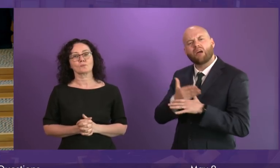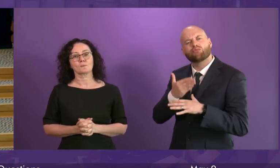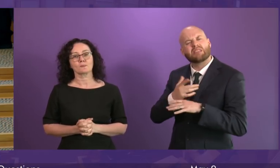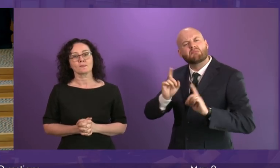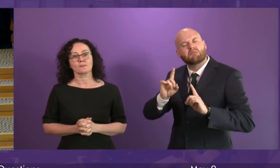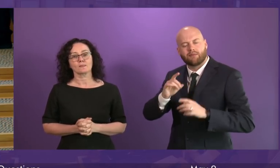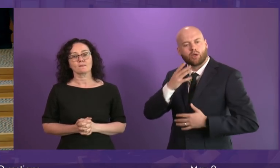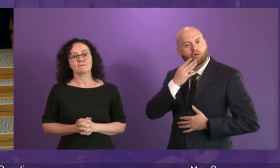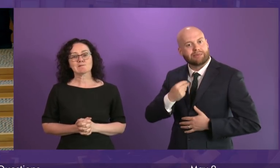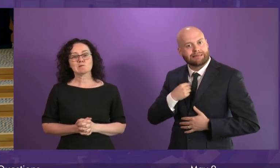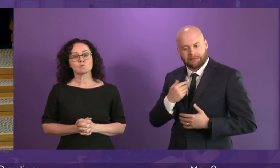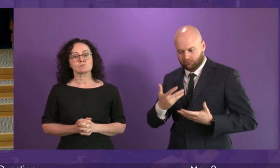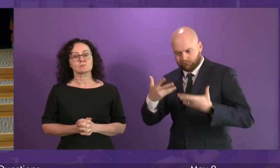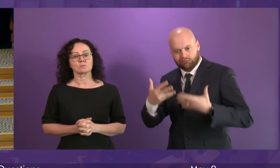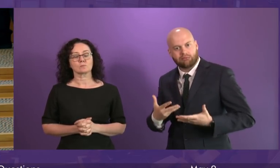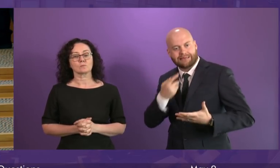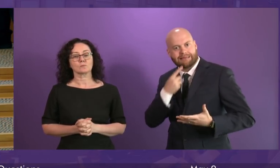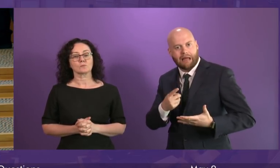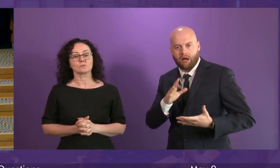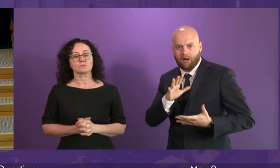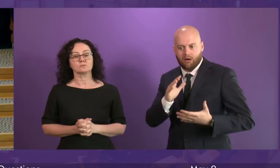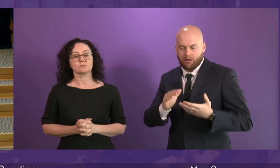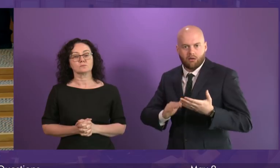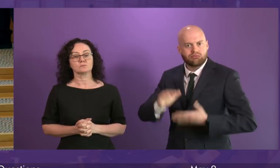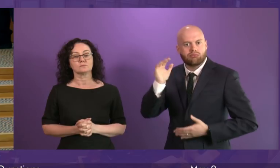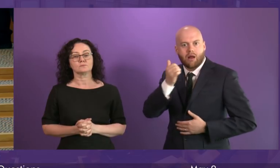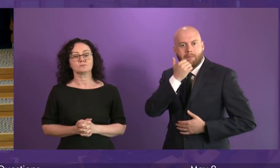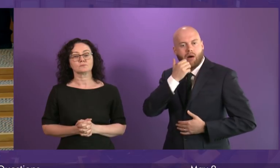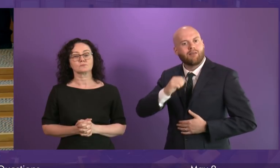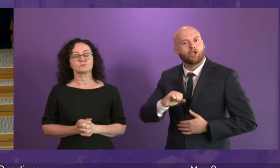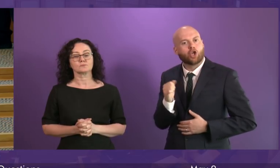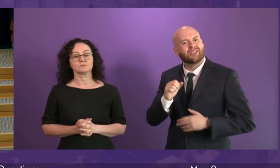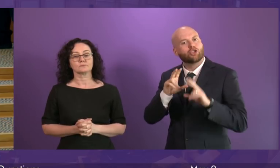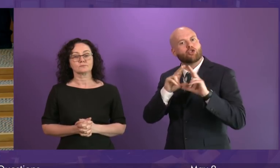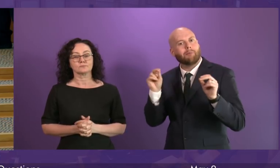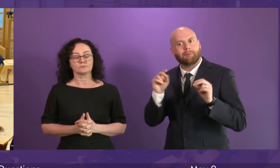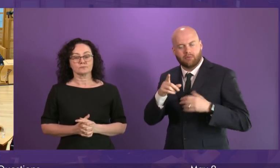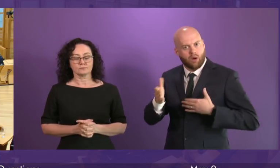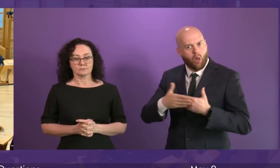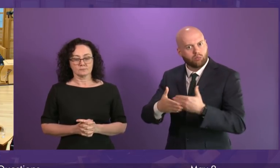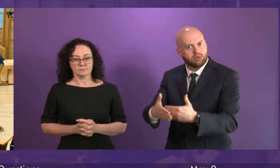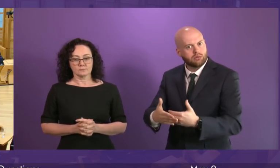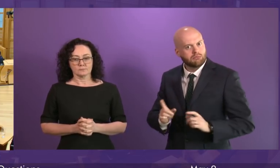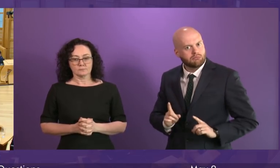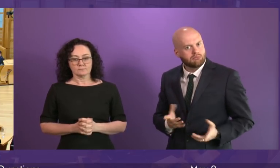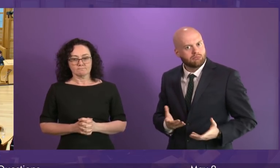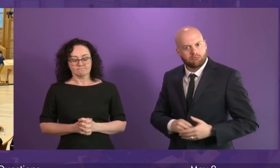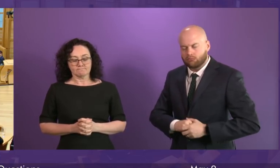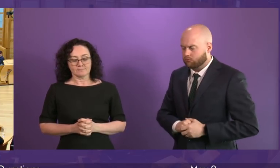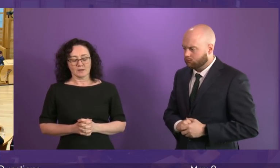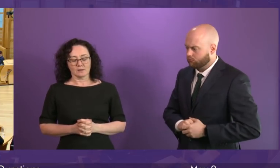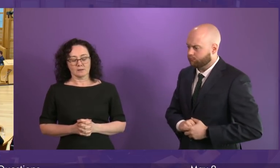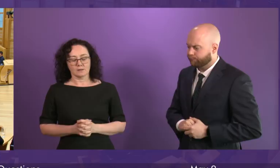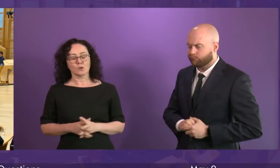recent analysis which suggests that a record number of Scottish shops closed in the first three months of the year. First Minister. We are doing